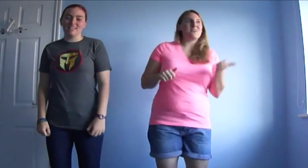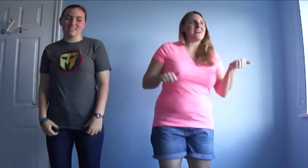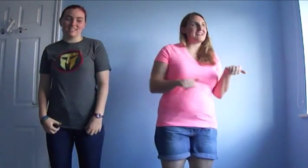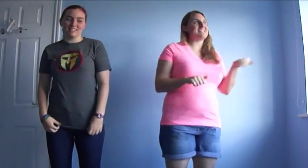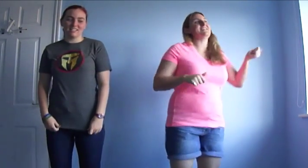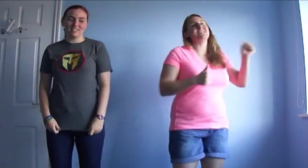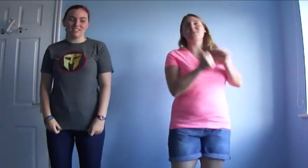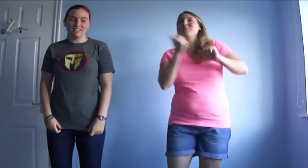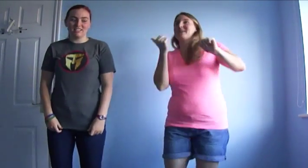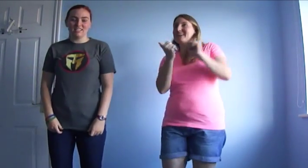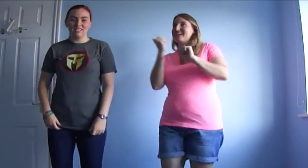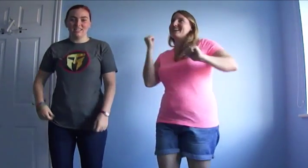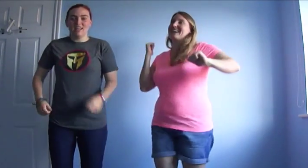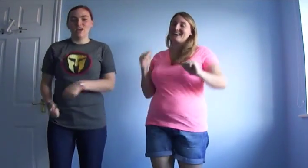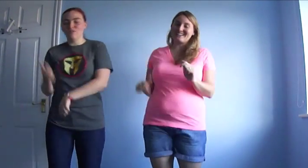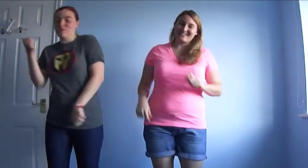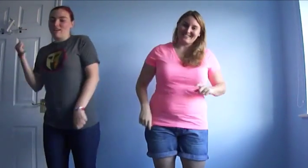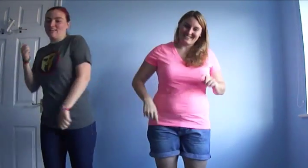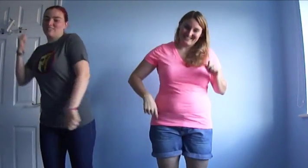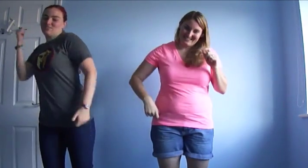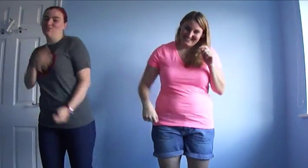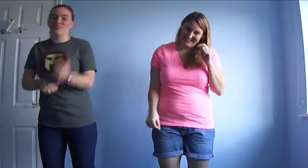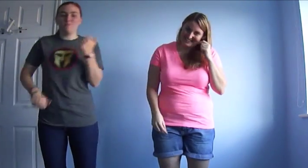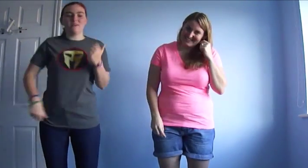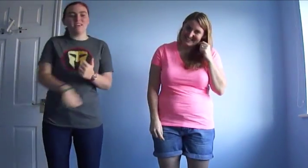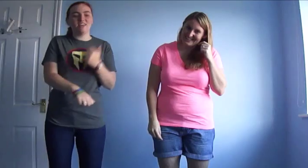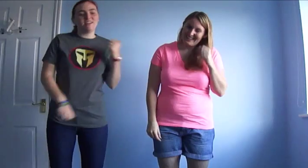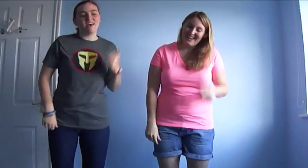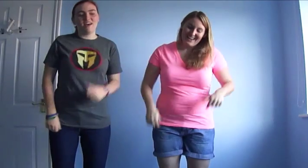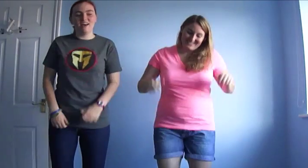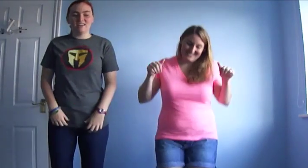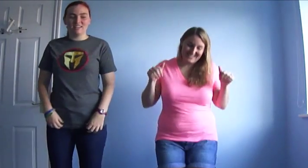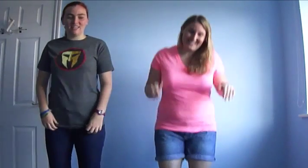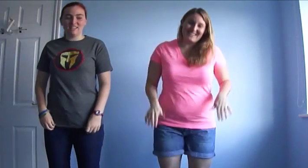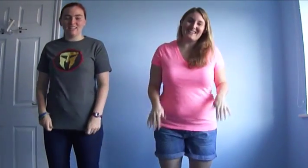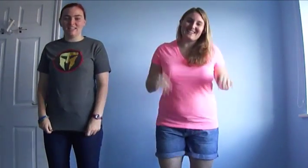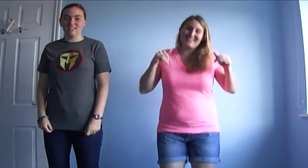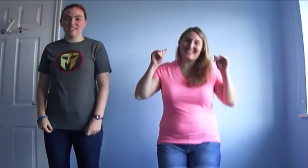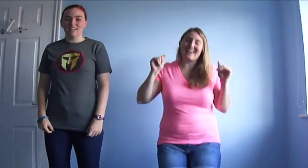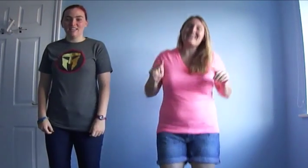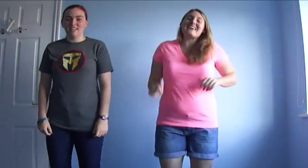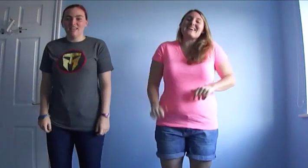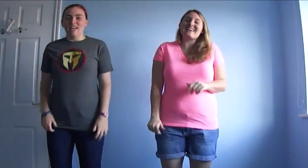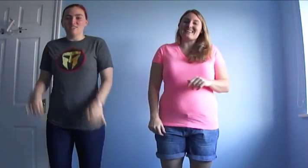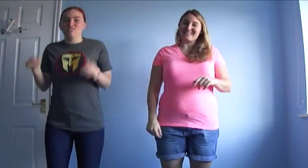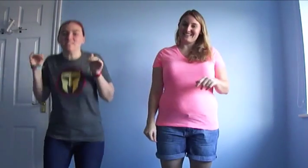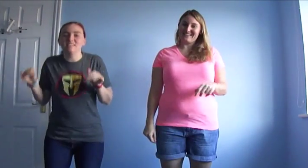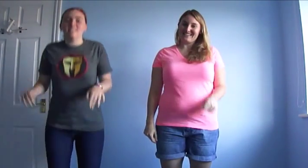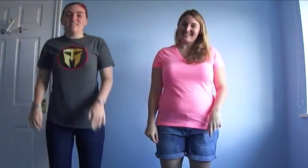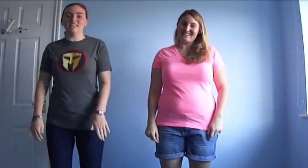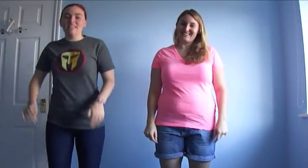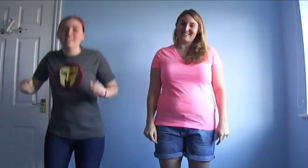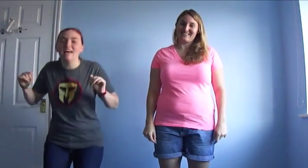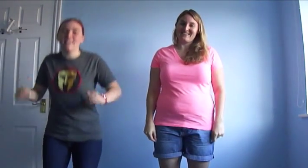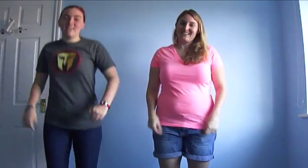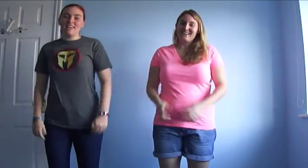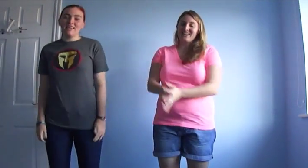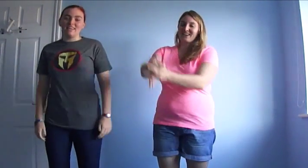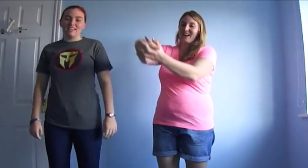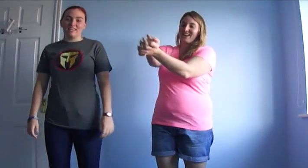Rockin' to the beater, rockin' to the beater. Cheetah, ee, ee, ee, cheeetah, ee, ee, Got